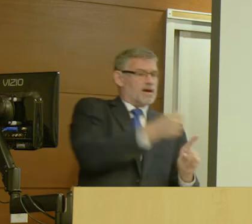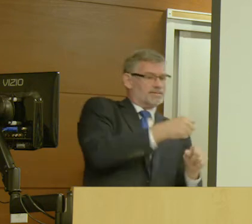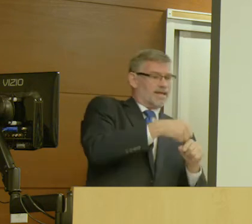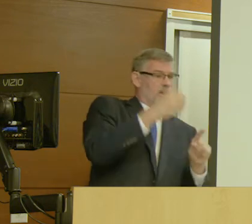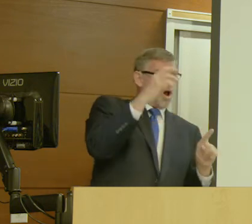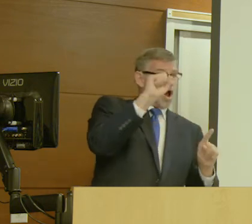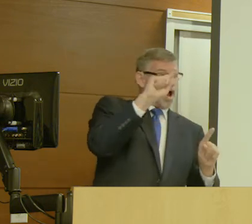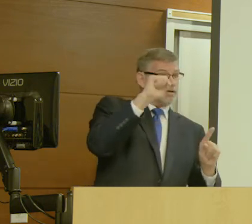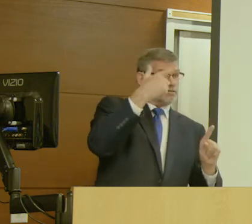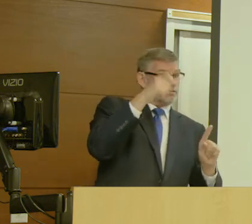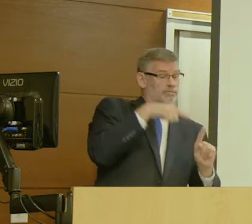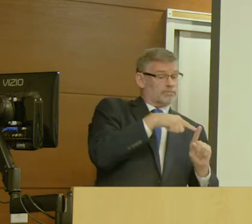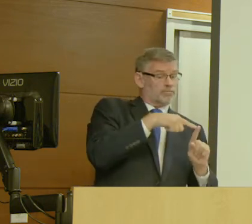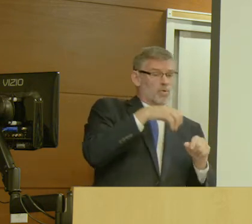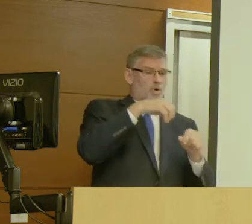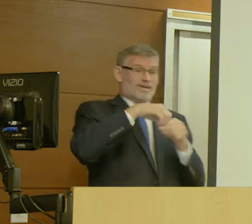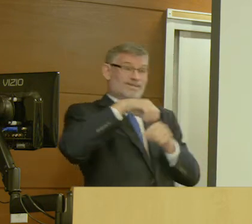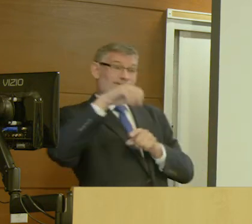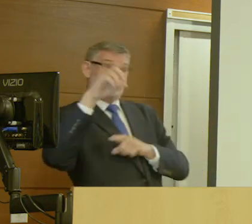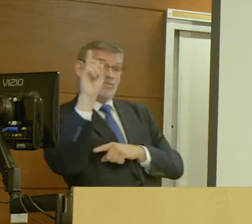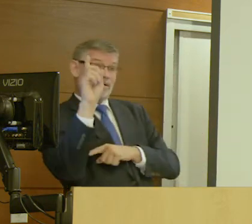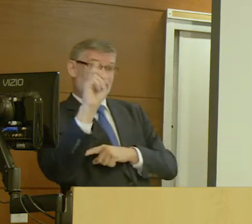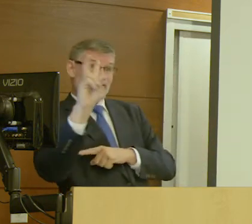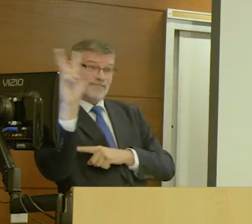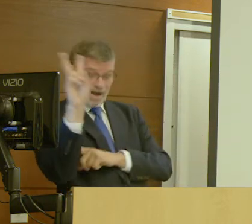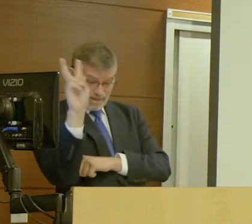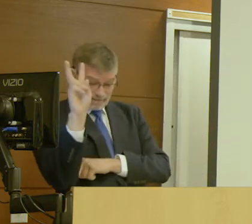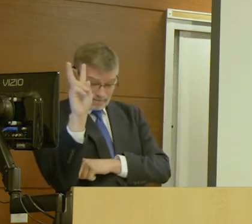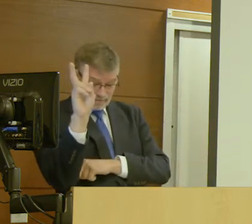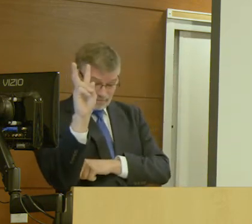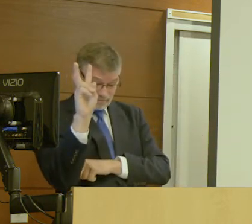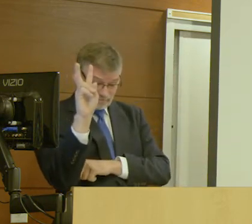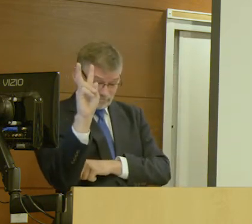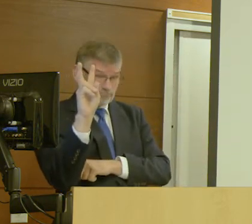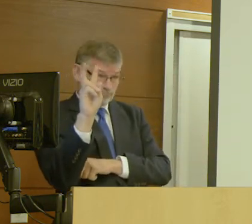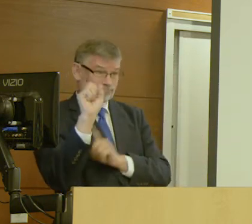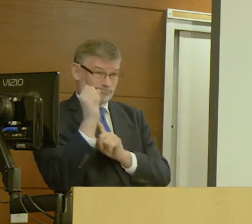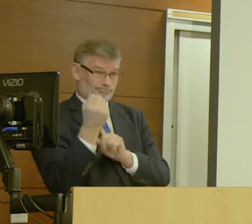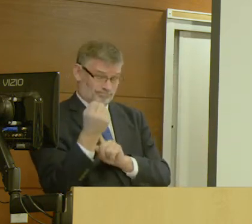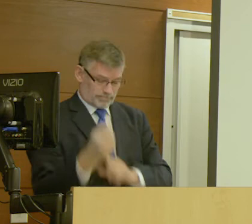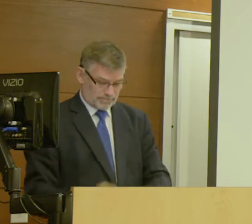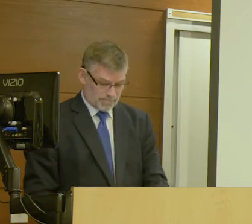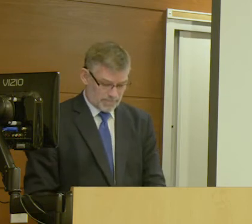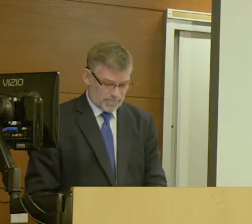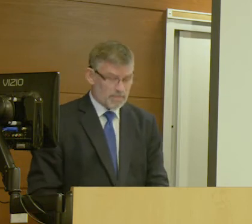who might be in a violent or hostage situation.